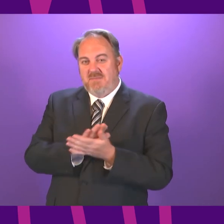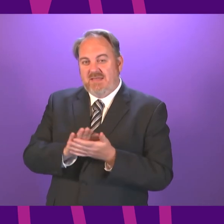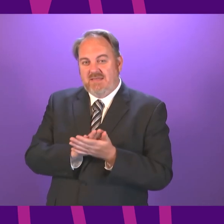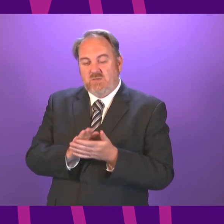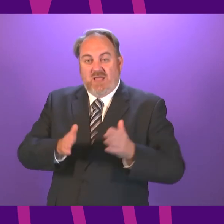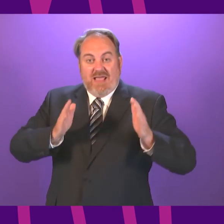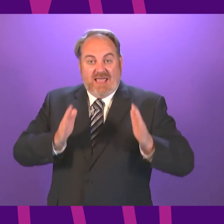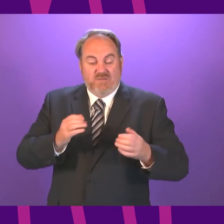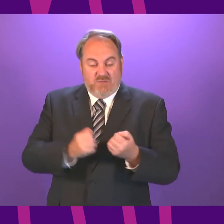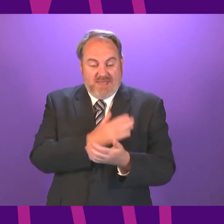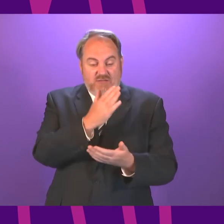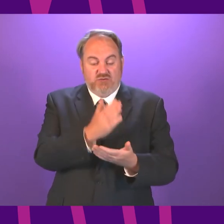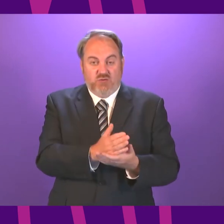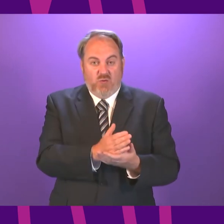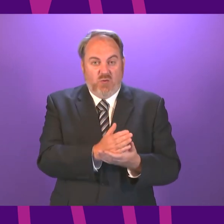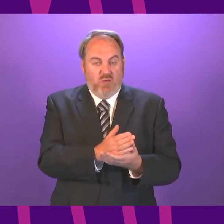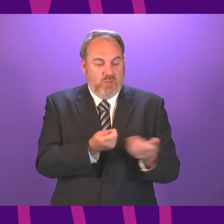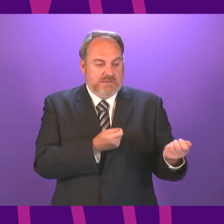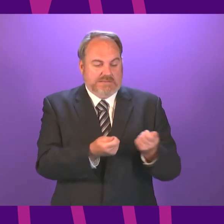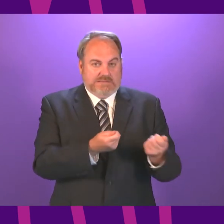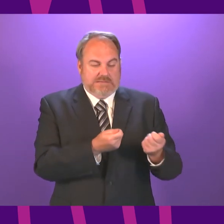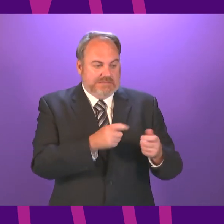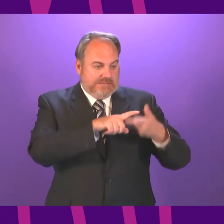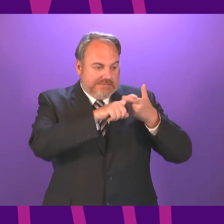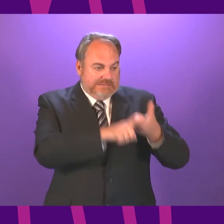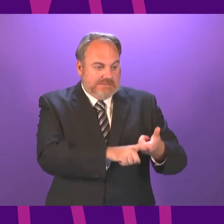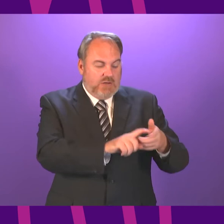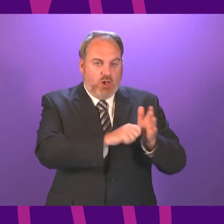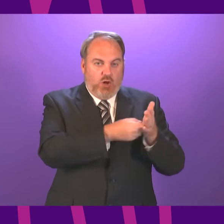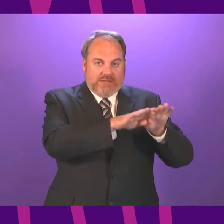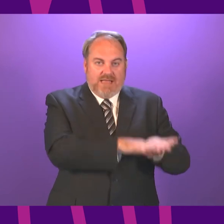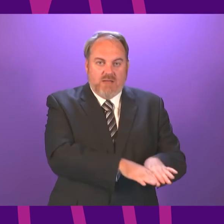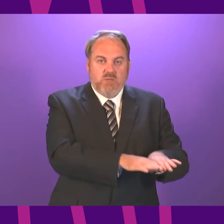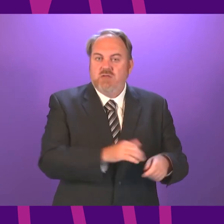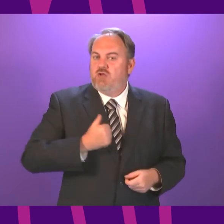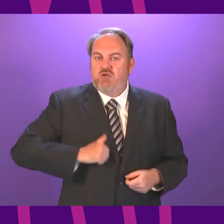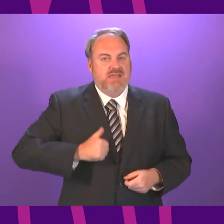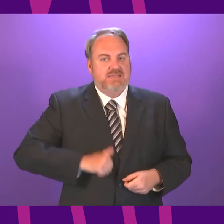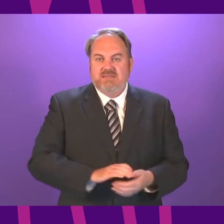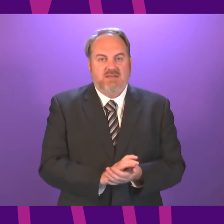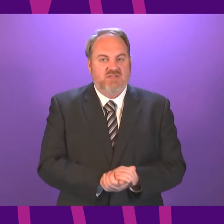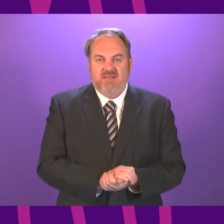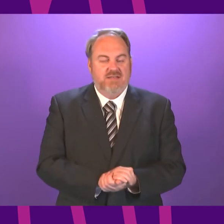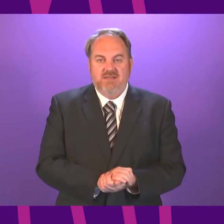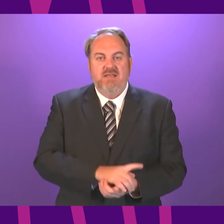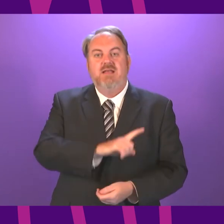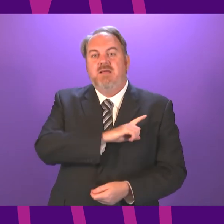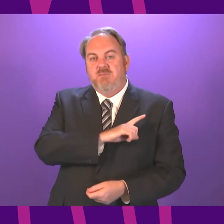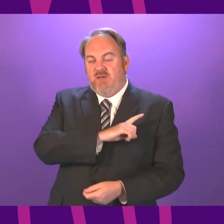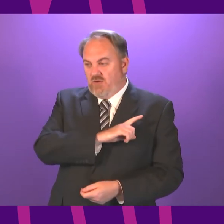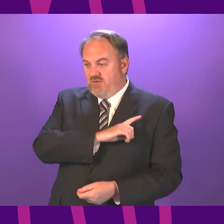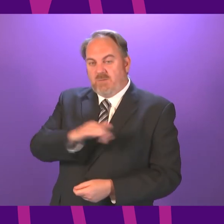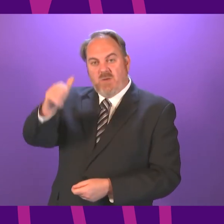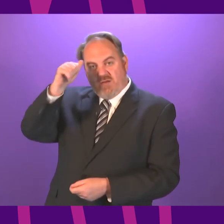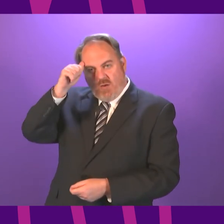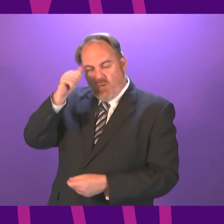potentially disproportionate, because the harm that's been done by the restrictions necessary to achieve that outweigh the harm of the virus. So